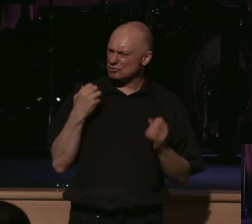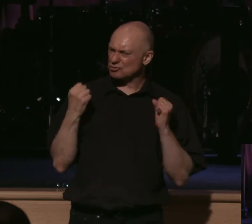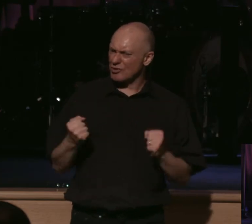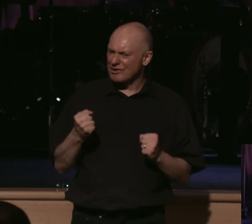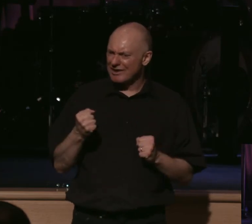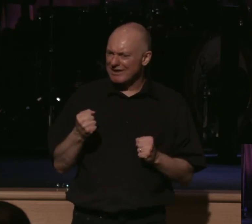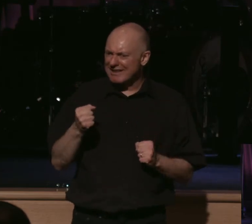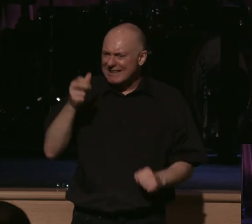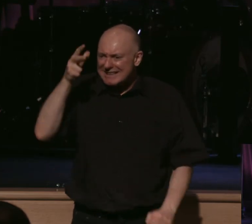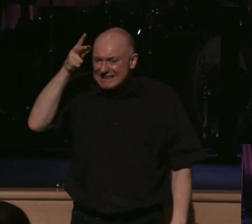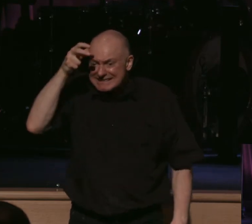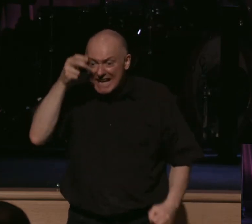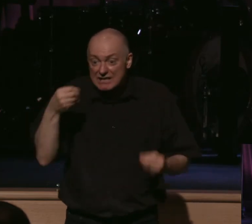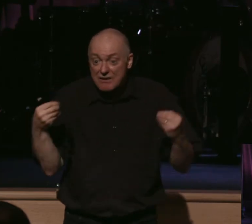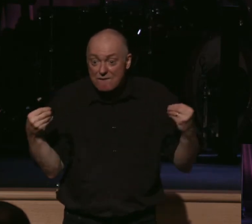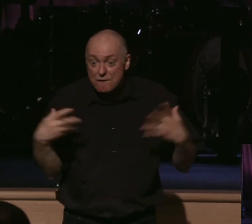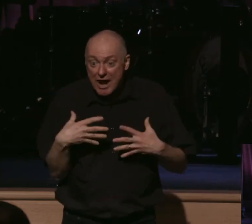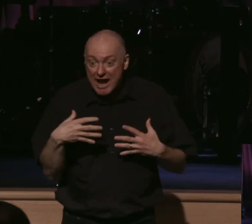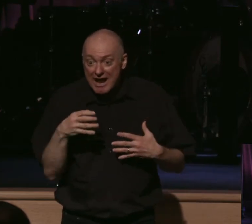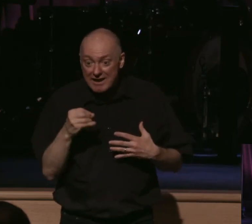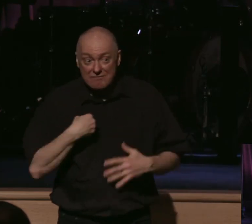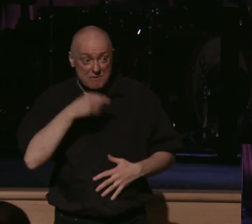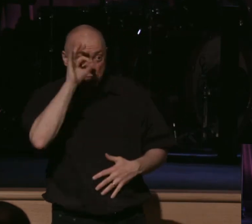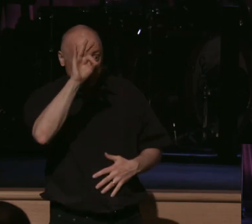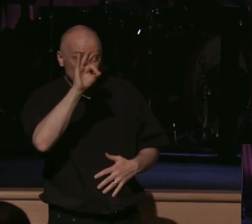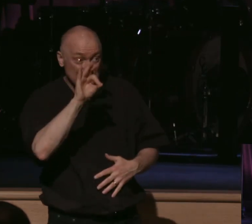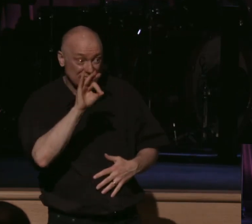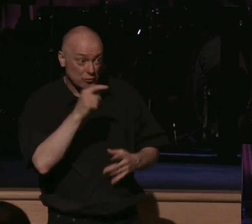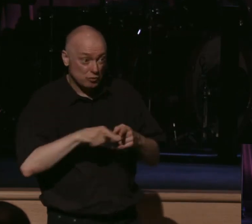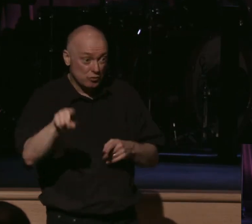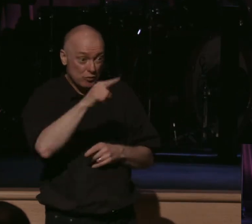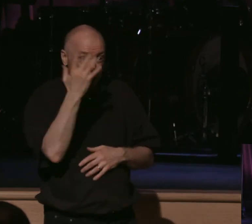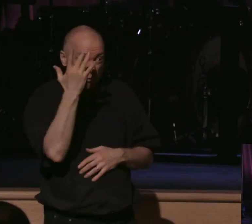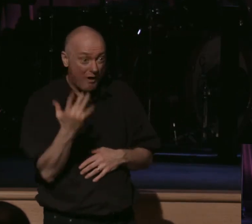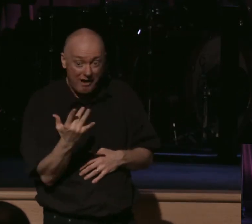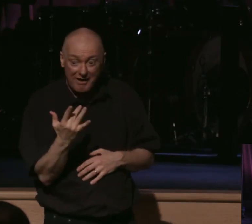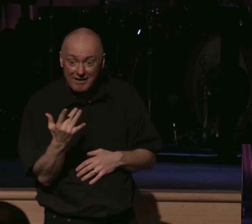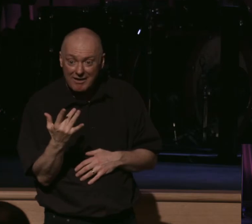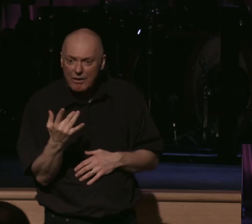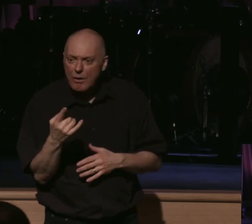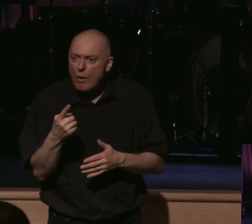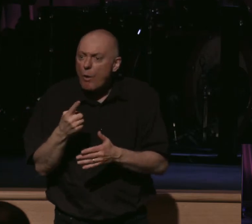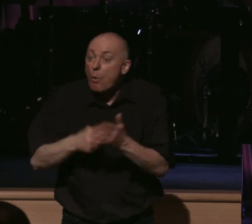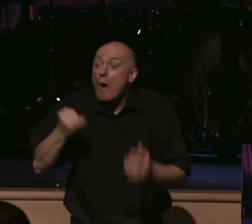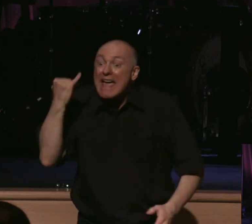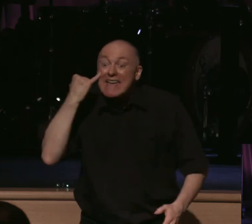Satan is of this particular series and message. Why? Because what if the church actually woke up?